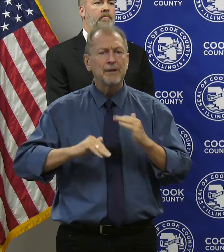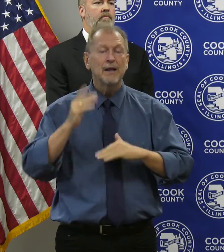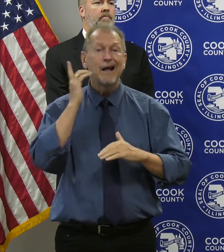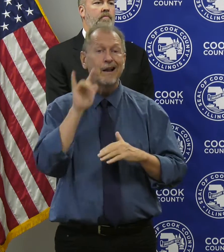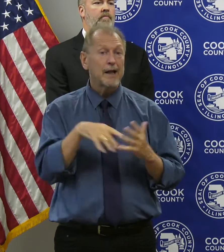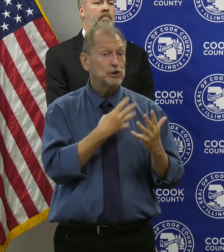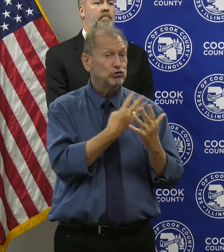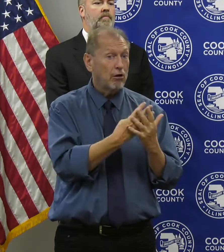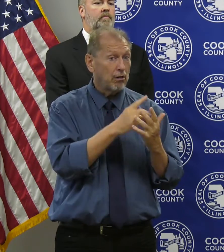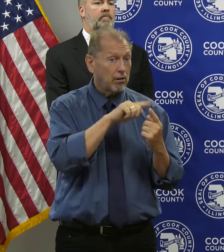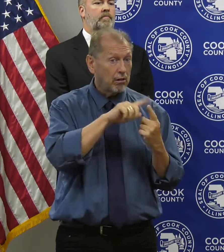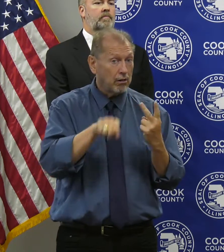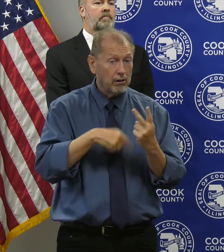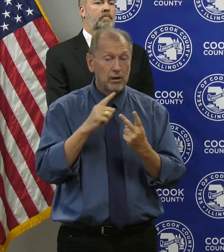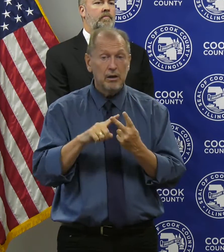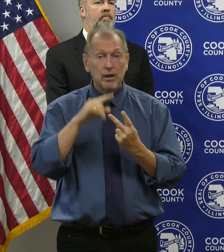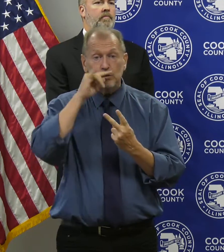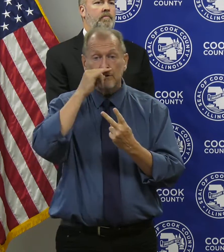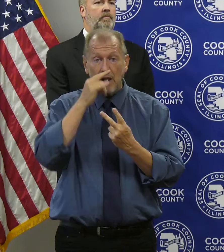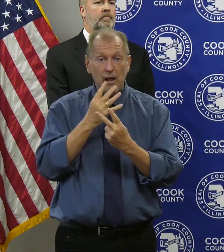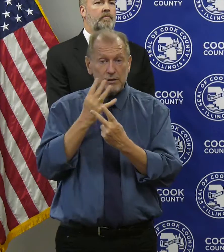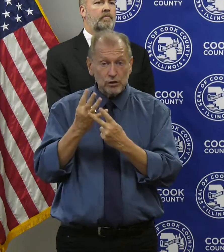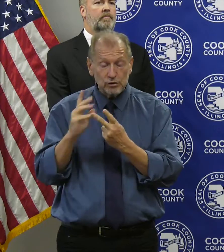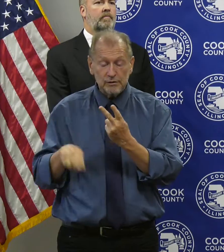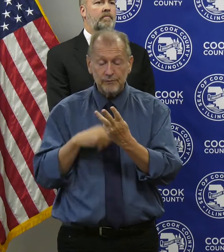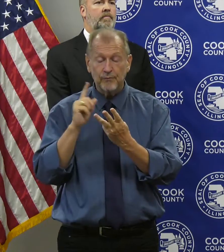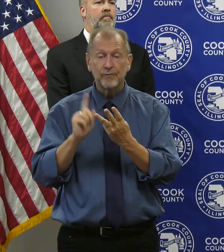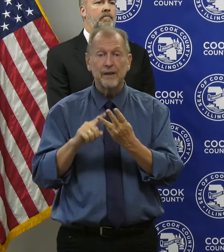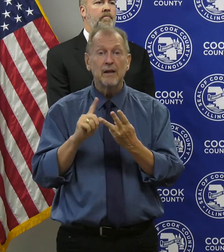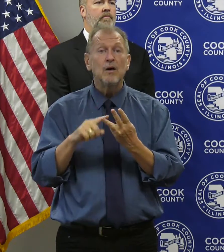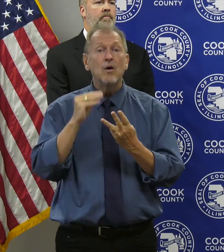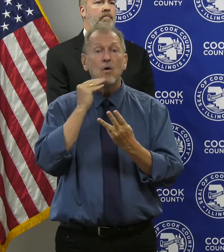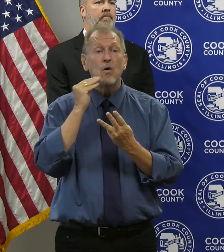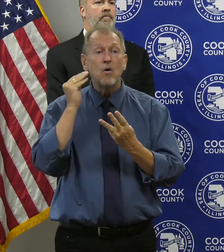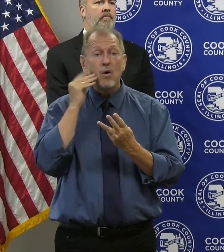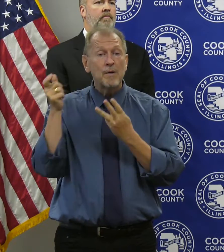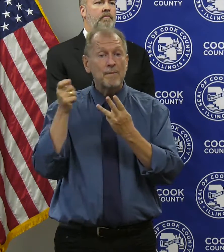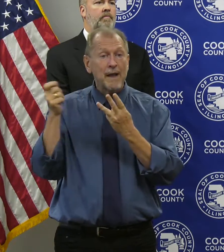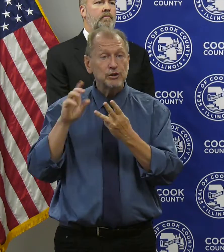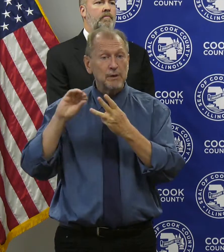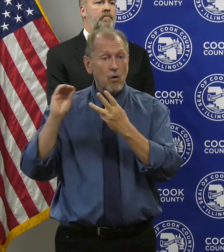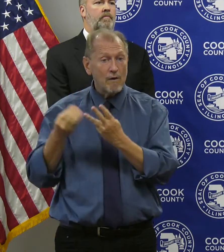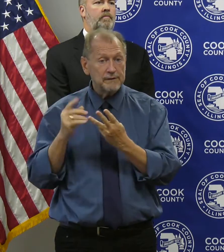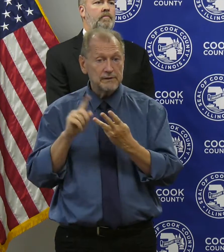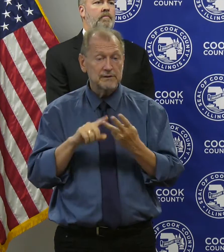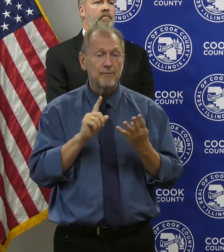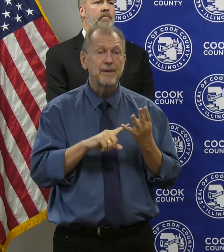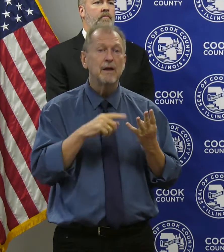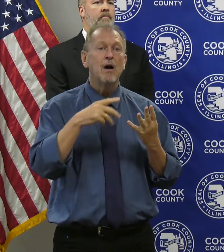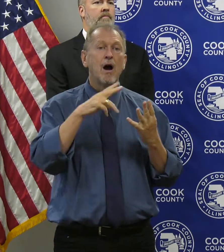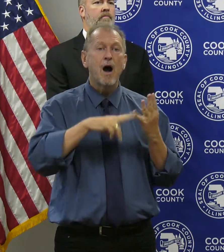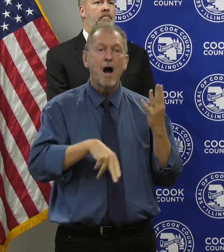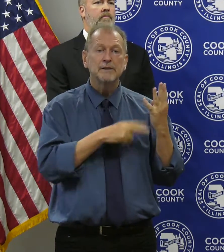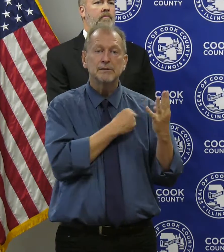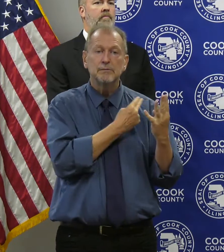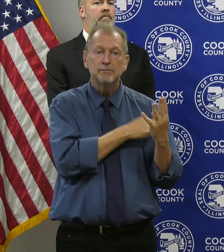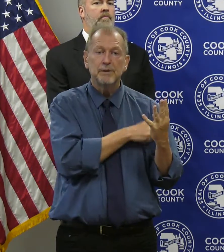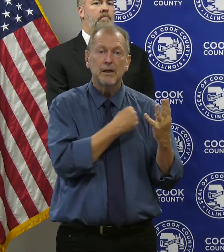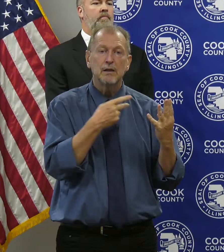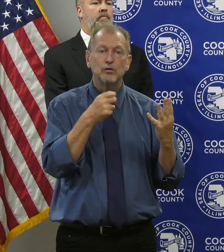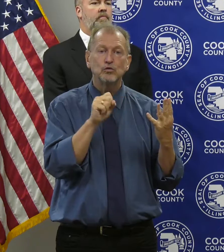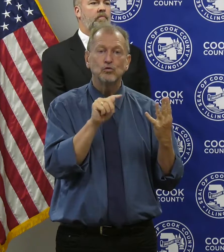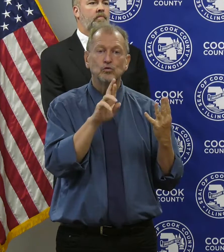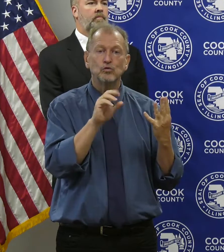the Juvenile Detention Center, the Department of Homeland Security and Energy Management, Provident Hospital, and Stroger Hospital.